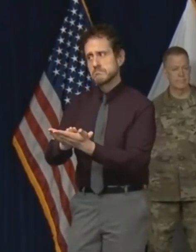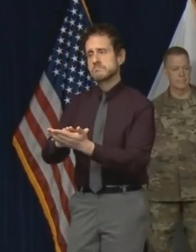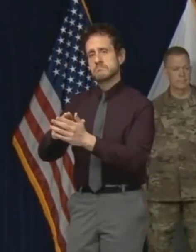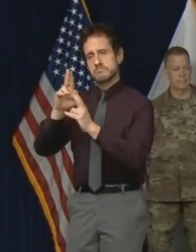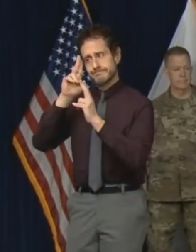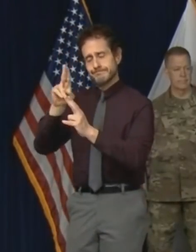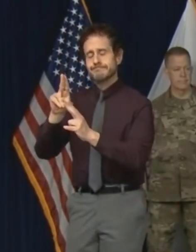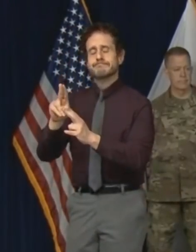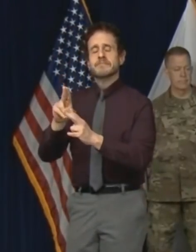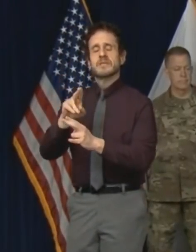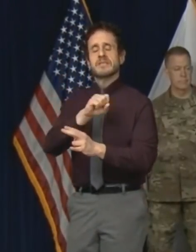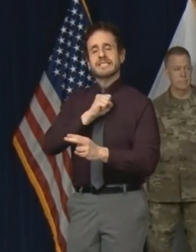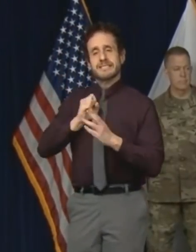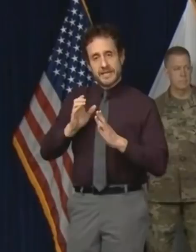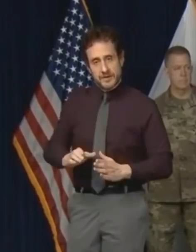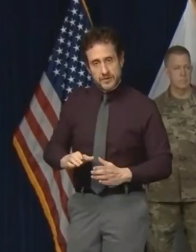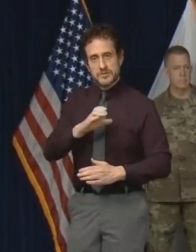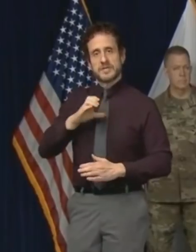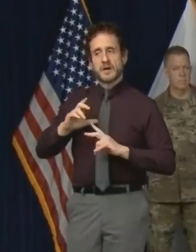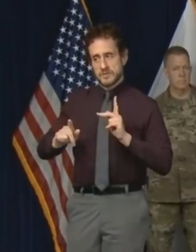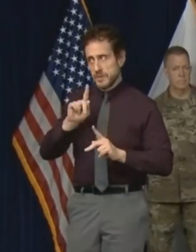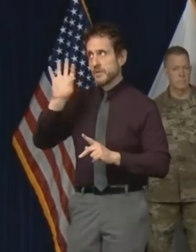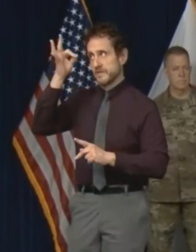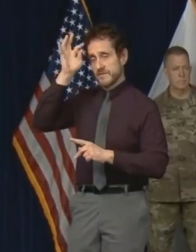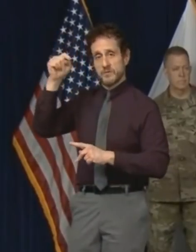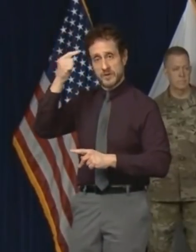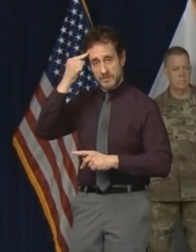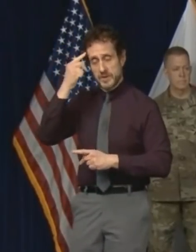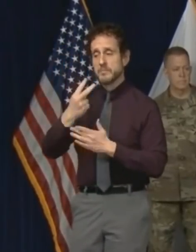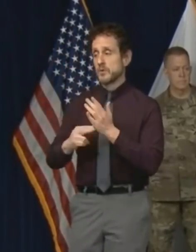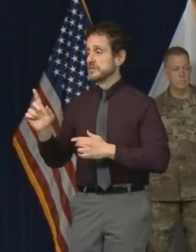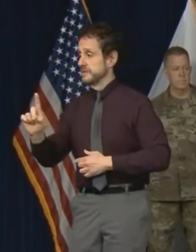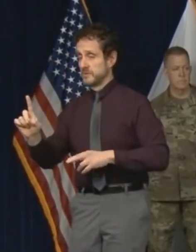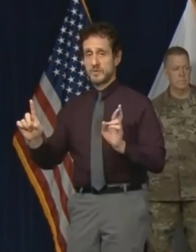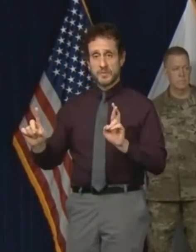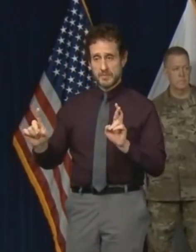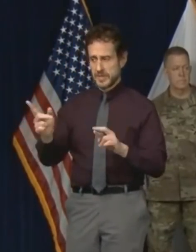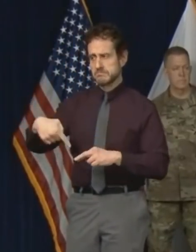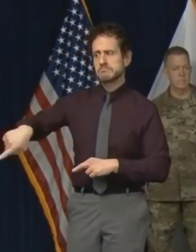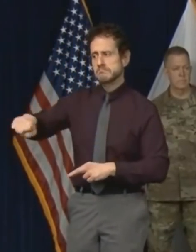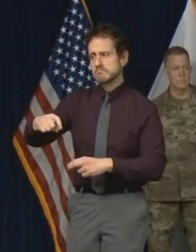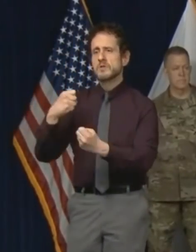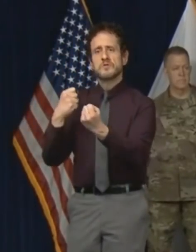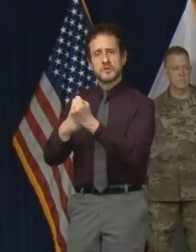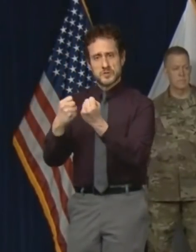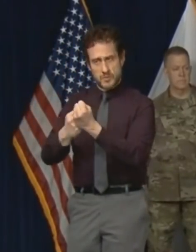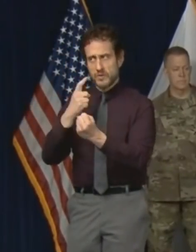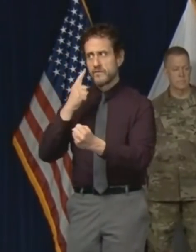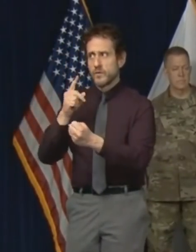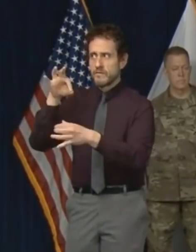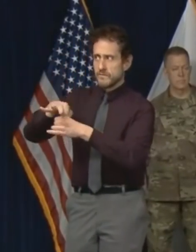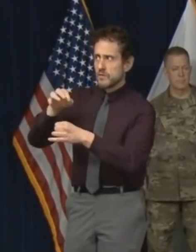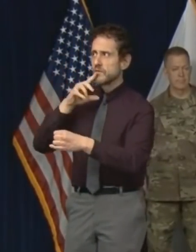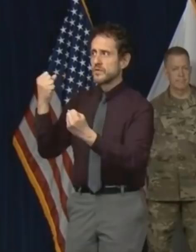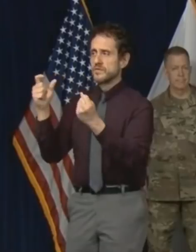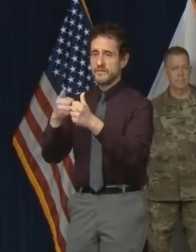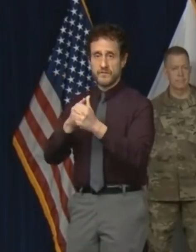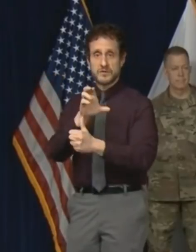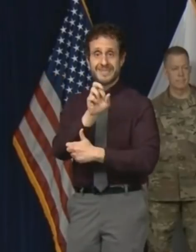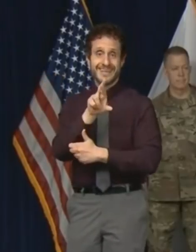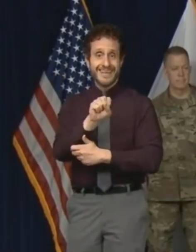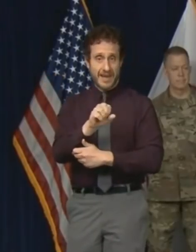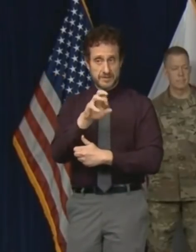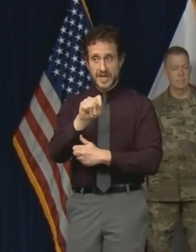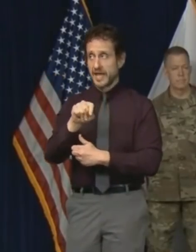our senators and congressmen of both parties for their support for the first cares act which provides up to